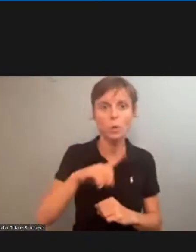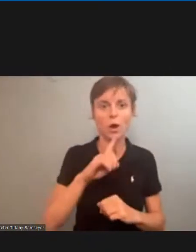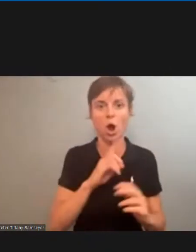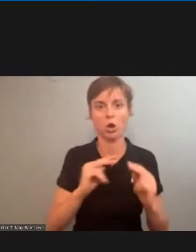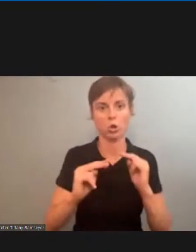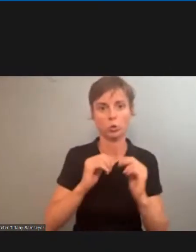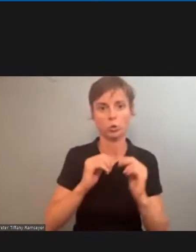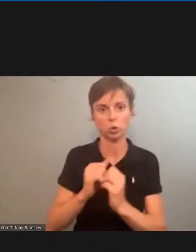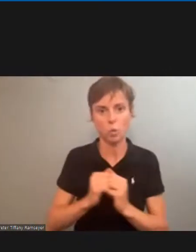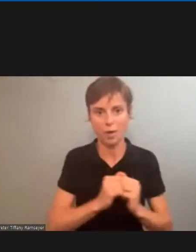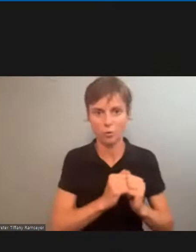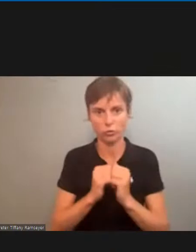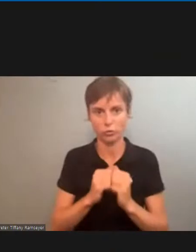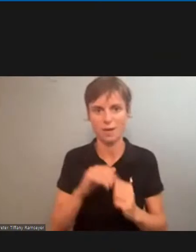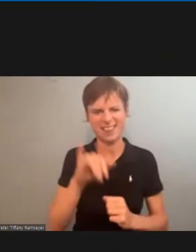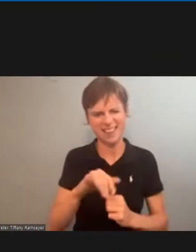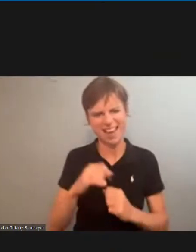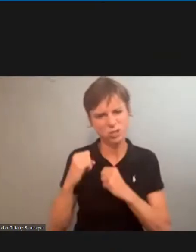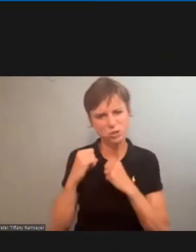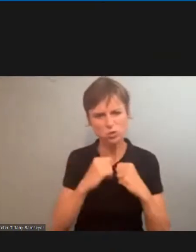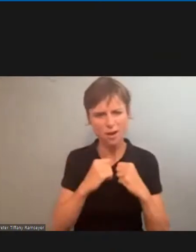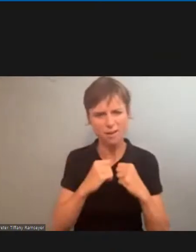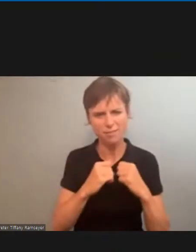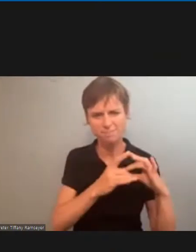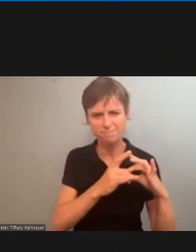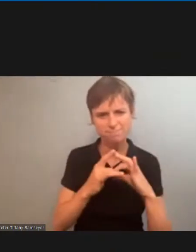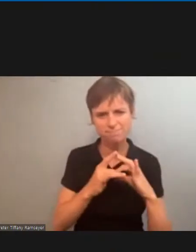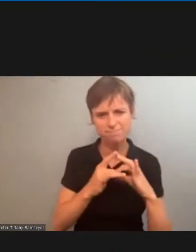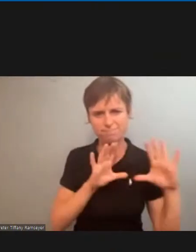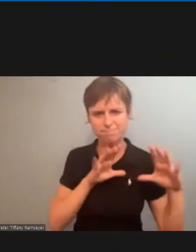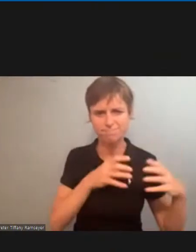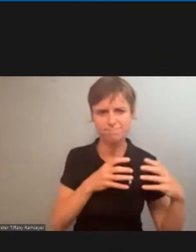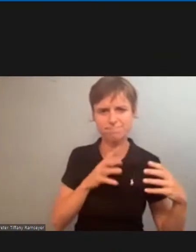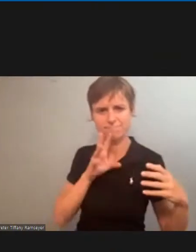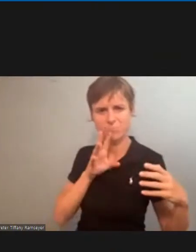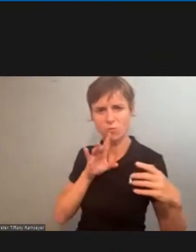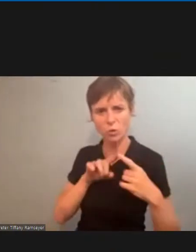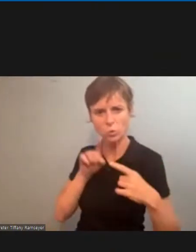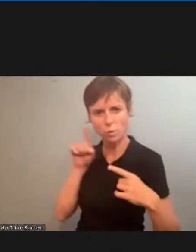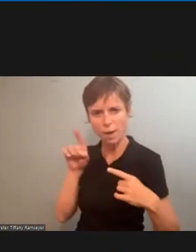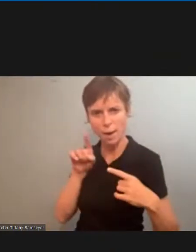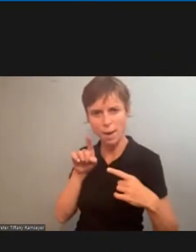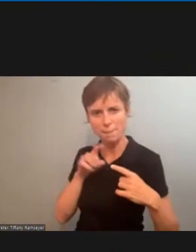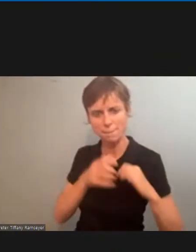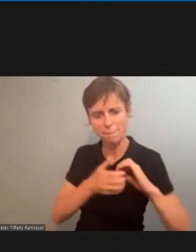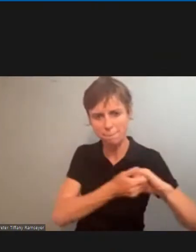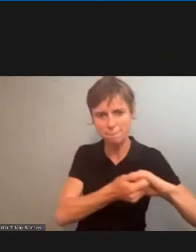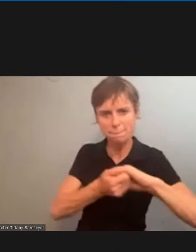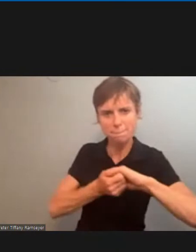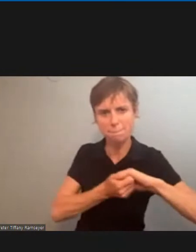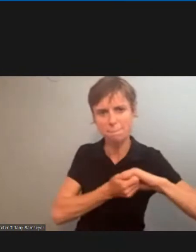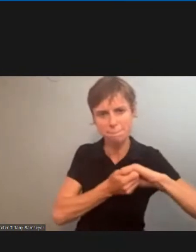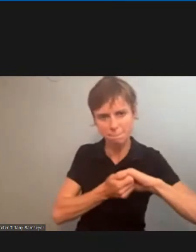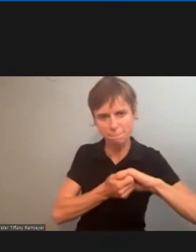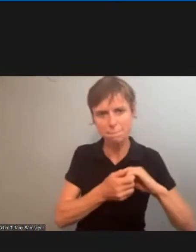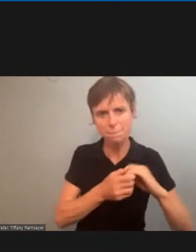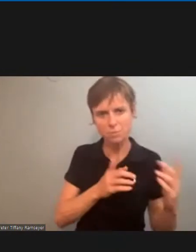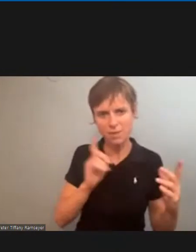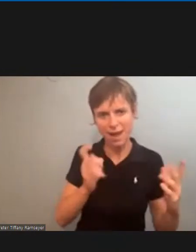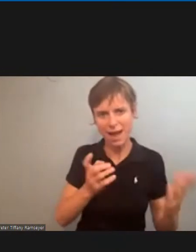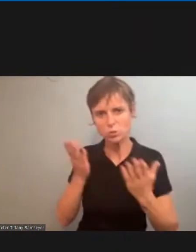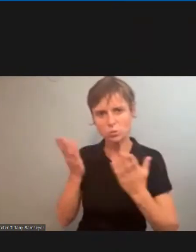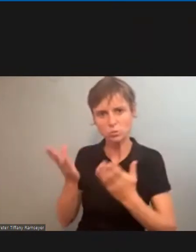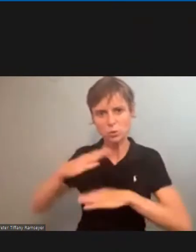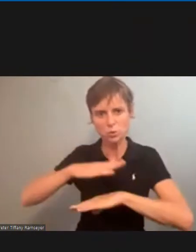and that strength that collective voice that solidarity has to be brought to the table and you can be at the